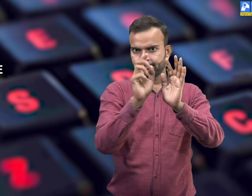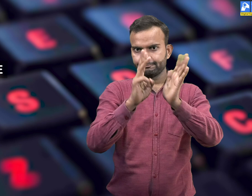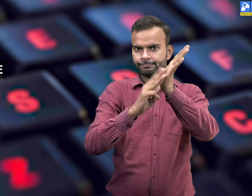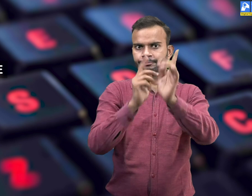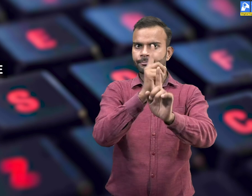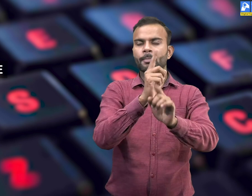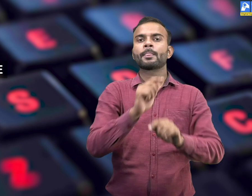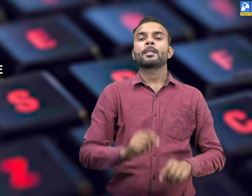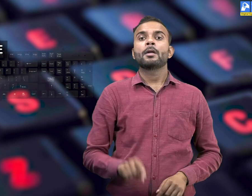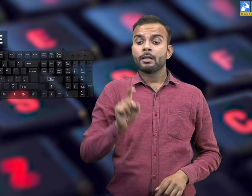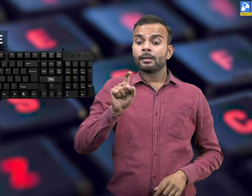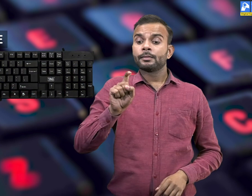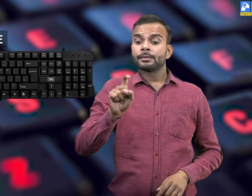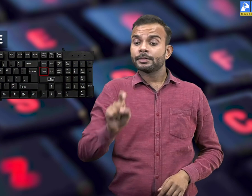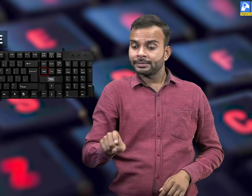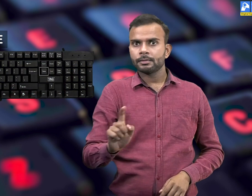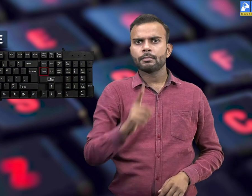and press delete key.